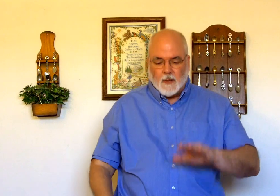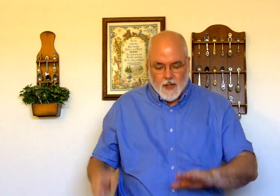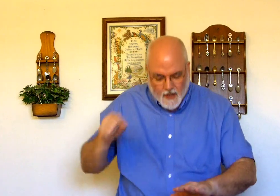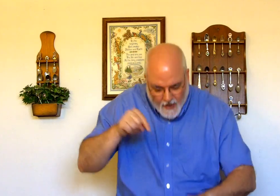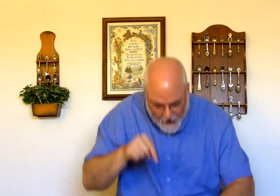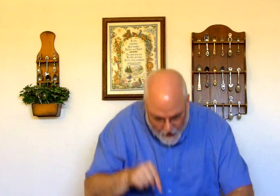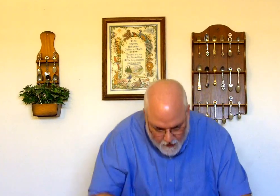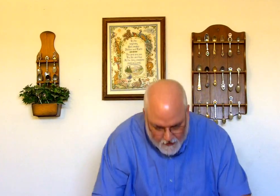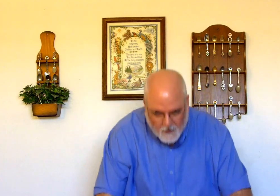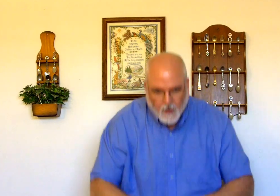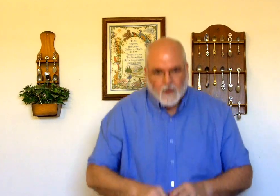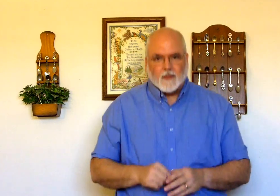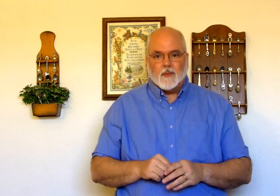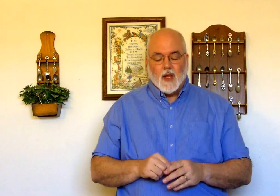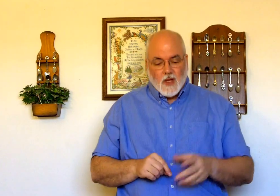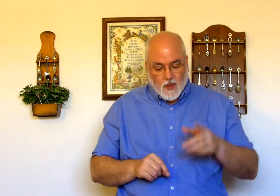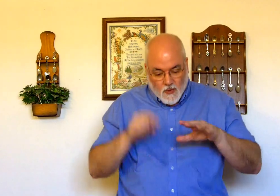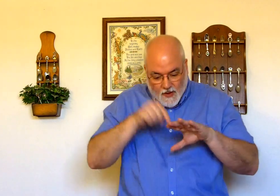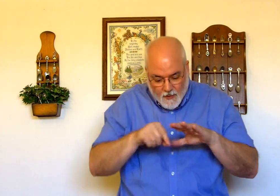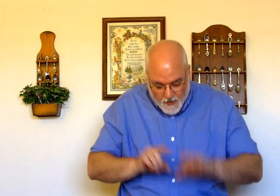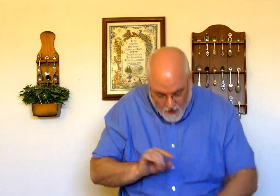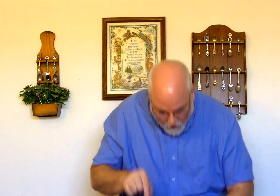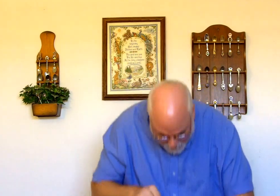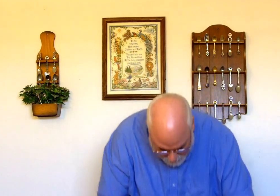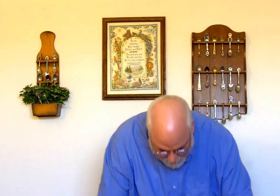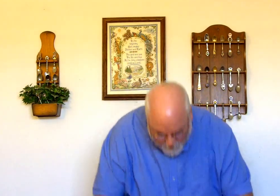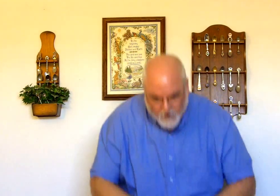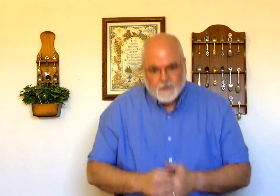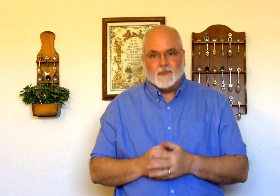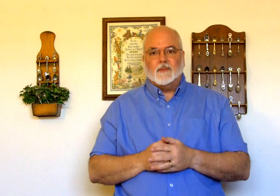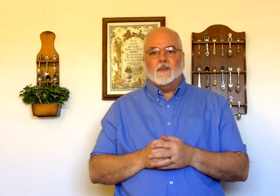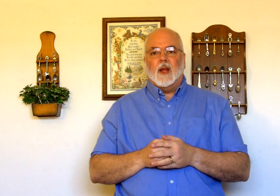I did it I was deeper so deep is calling to deeper okay